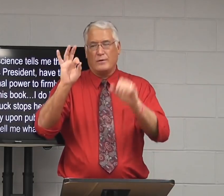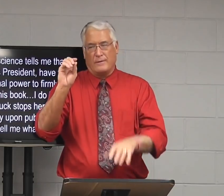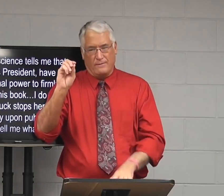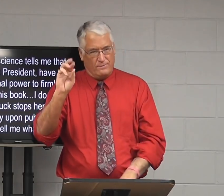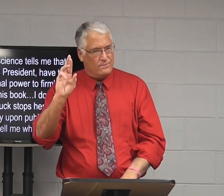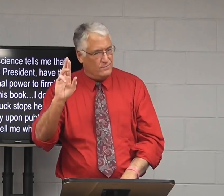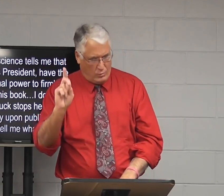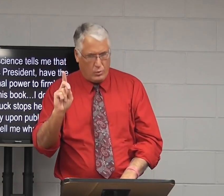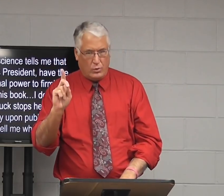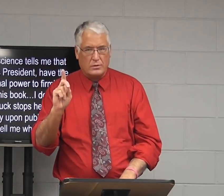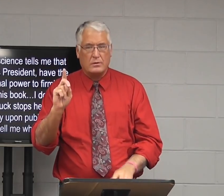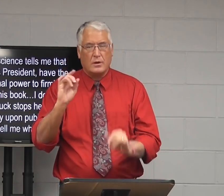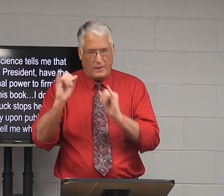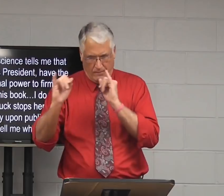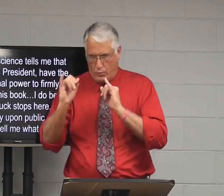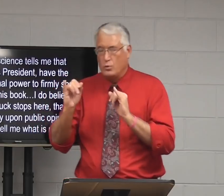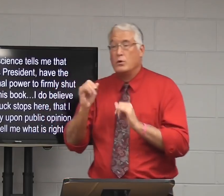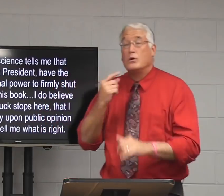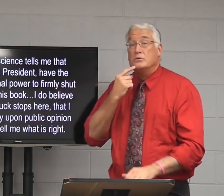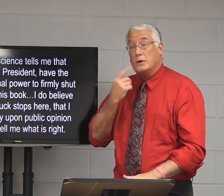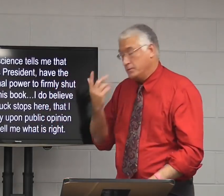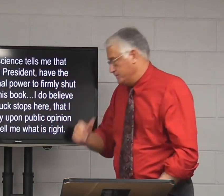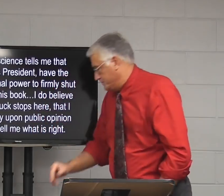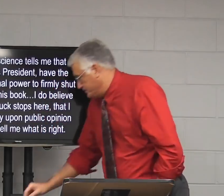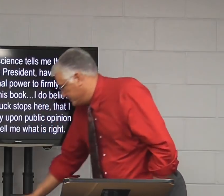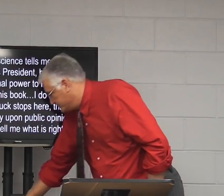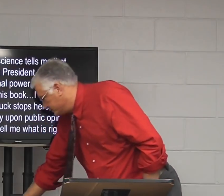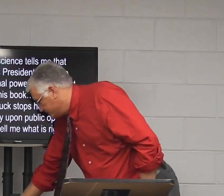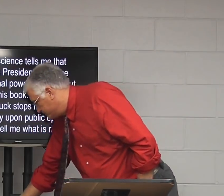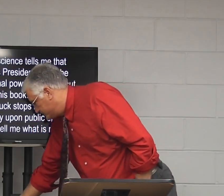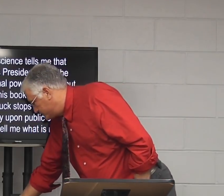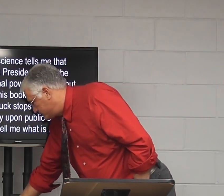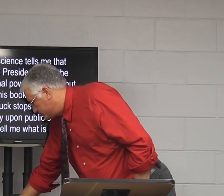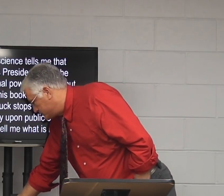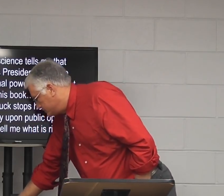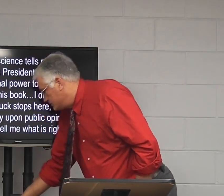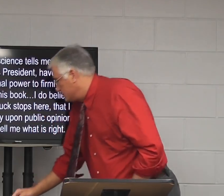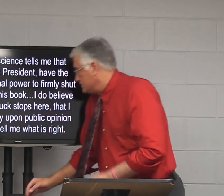him. When President Ford was interviewed, this is what he said.